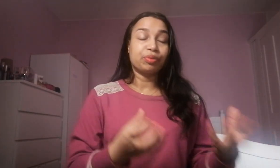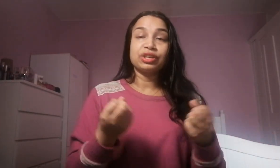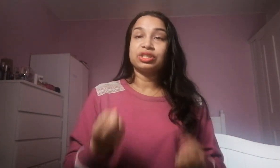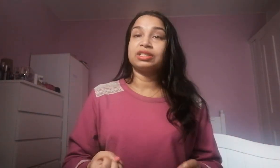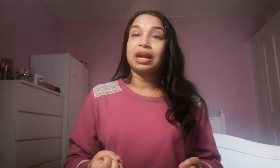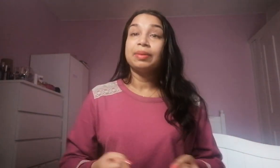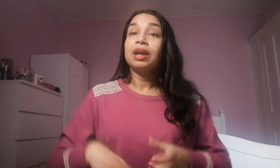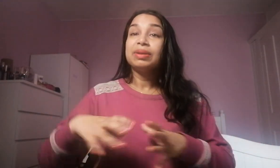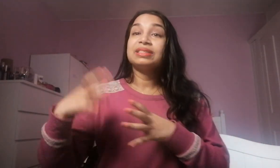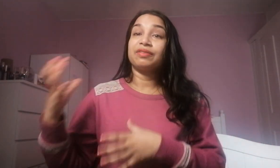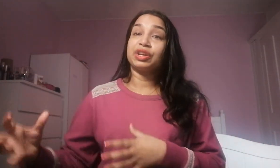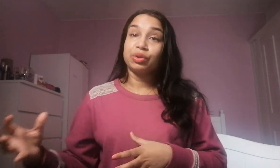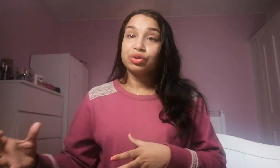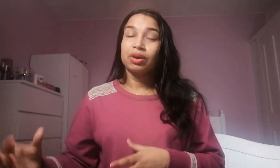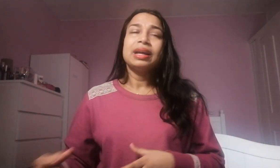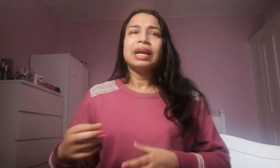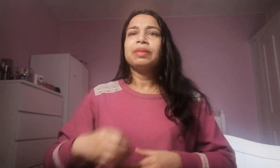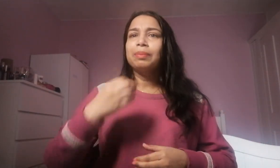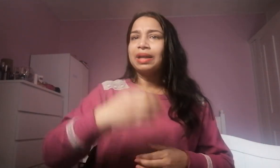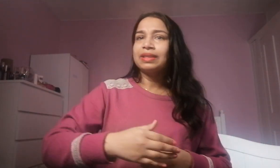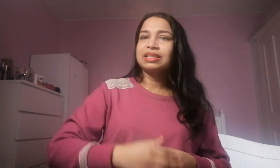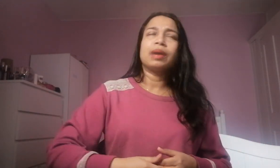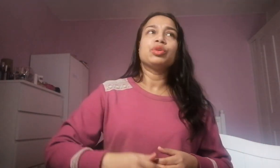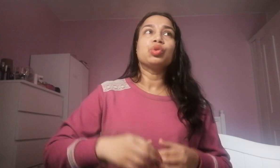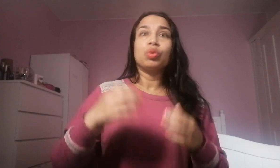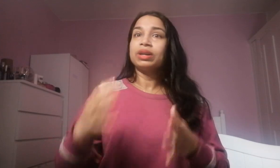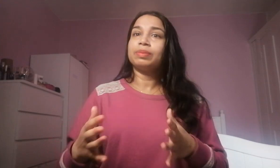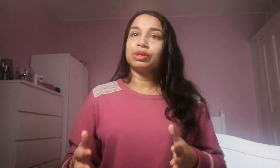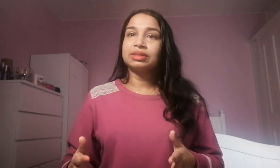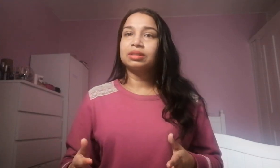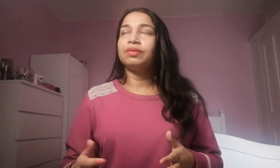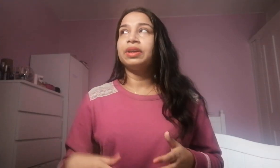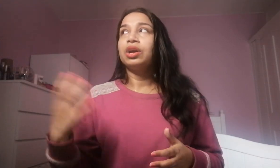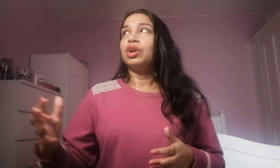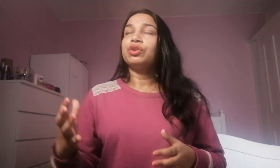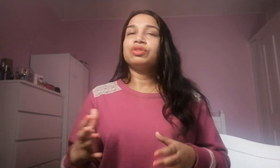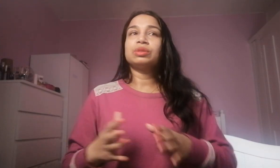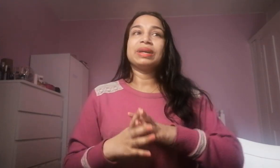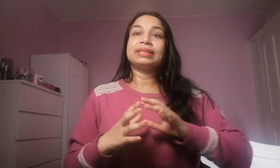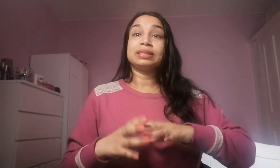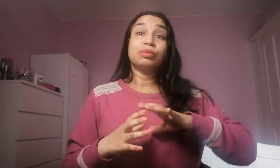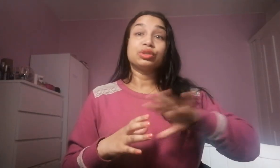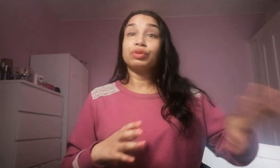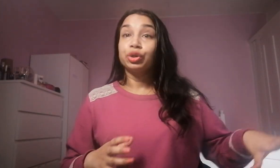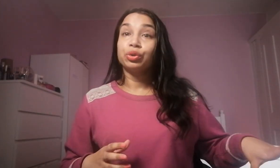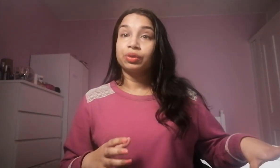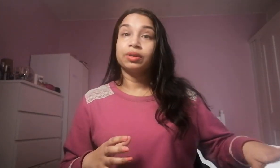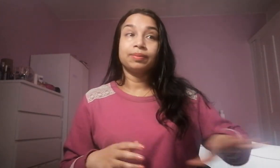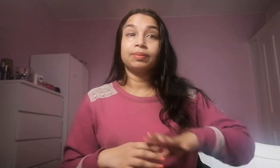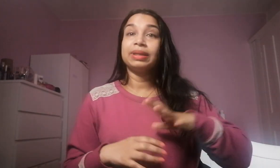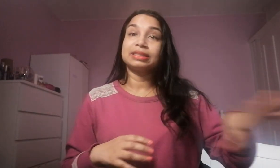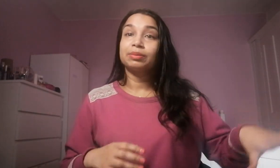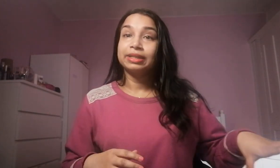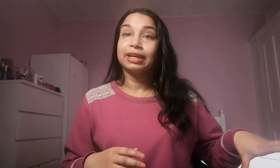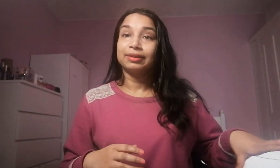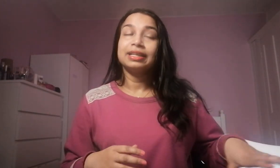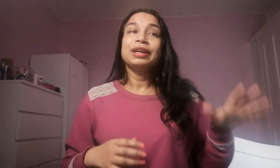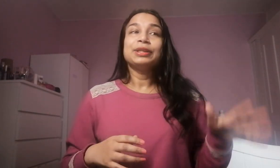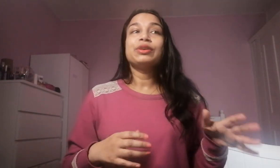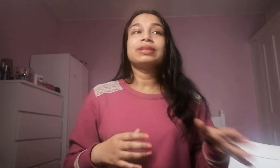precious time being something you're not and then by the time you want to be yourself here you just wasted most of your youth being somebody else so it's